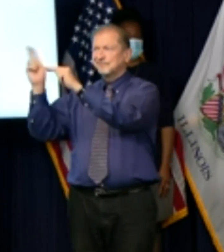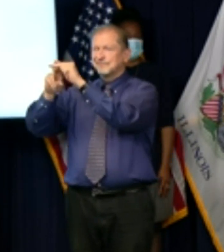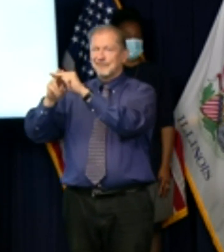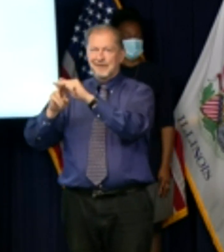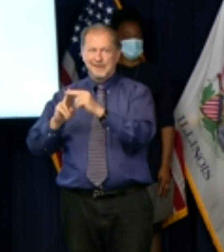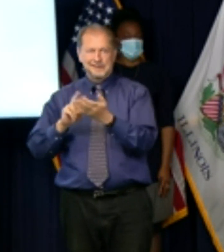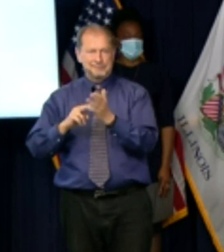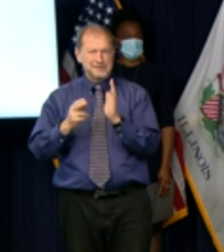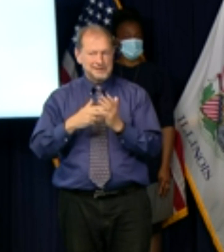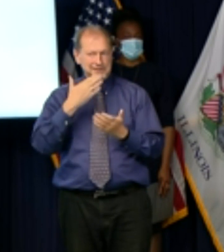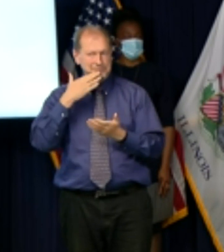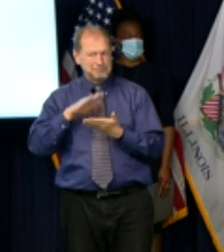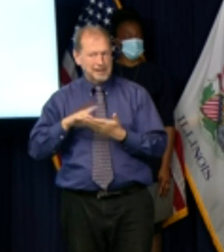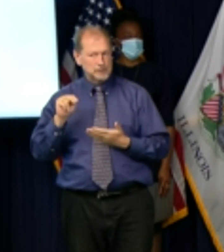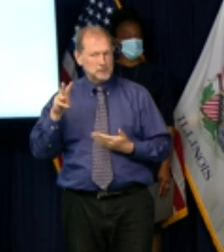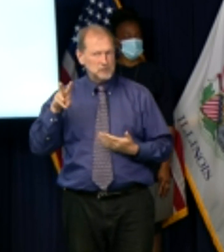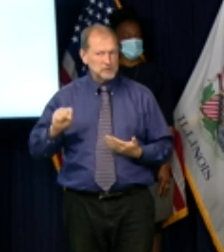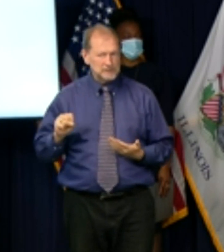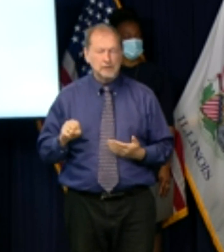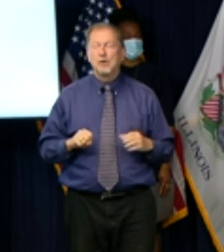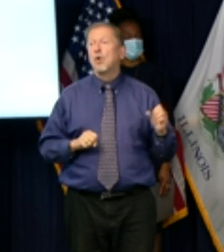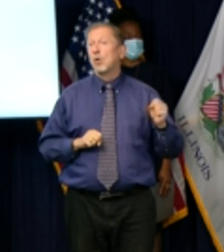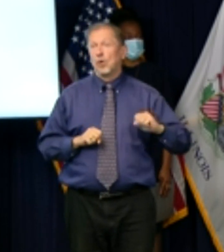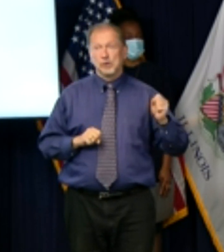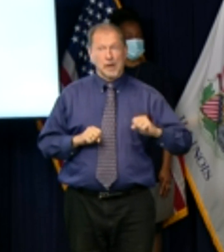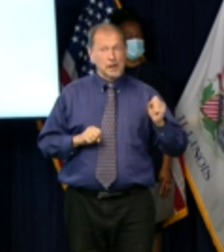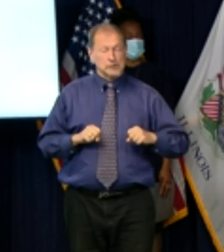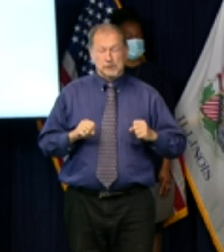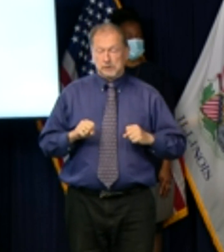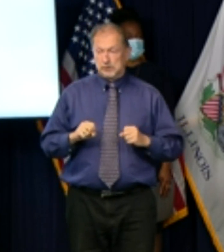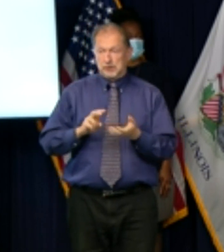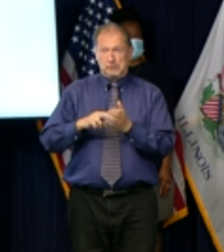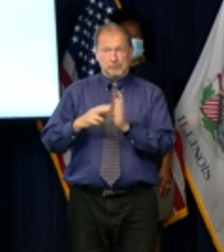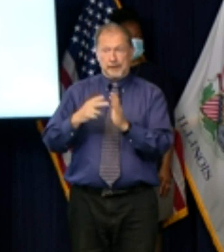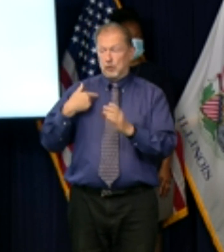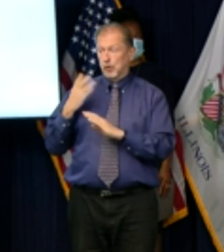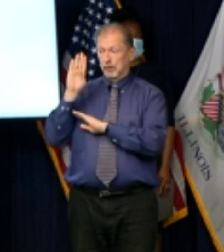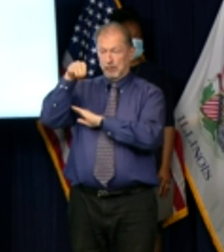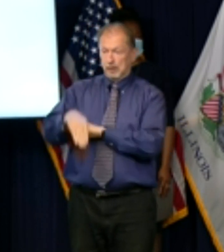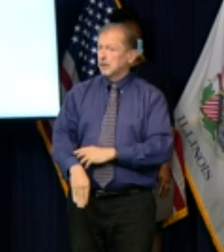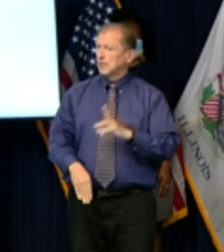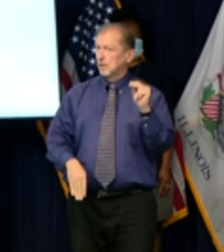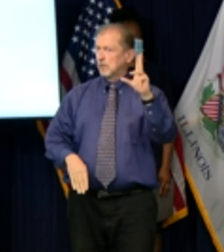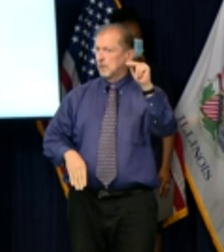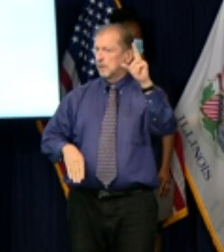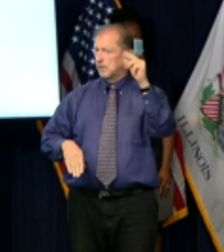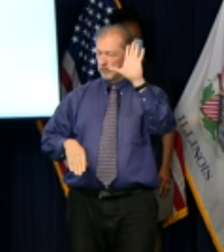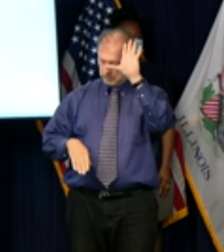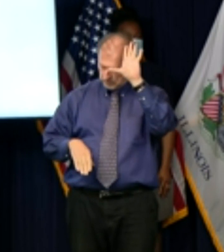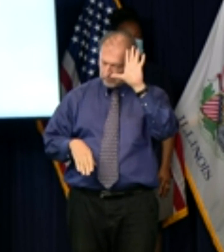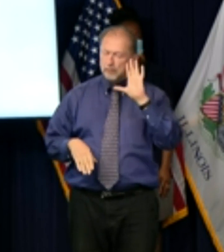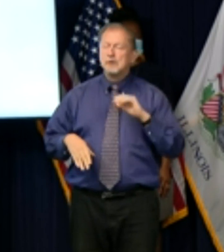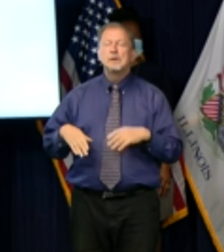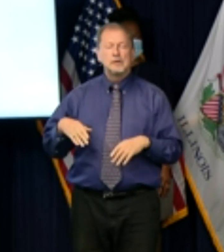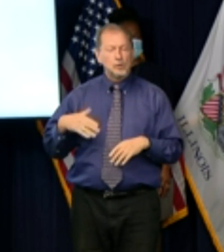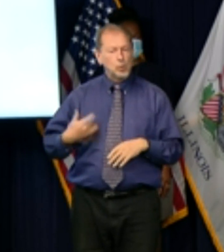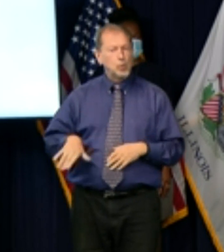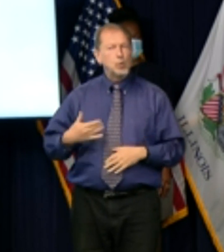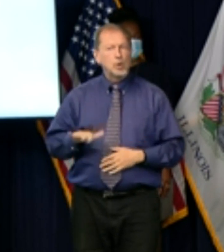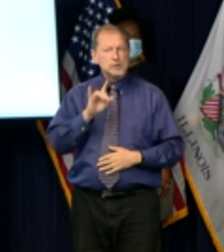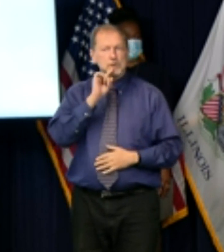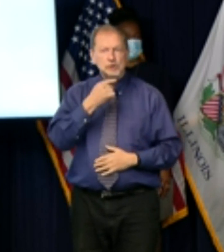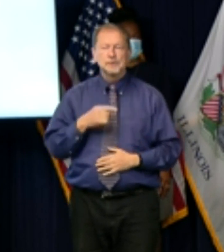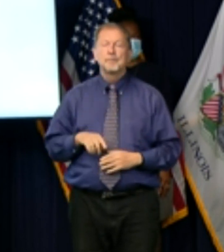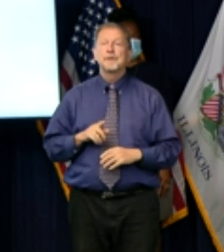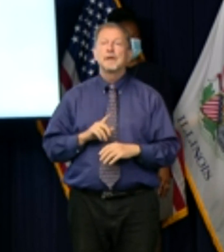that's that's a dire situation it is i i don't mean to suggest that we don't have enormous challenges ahead but following on